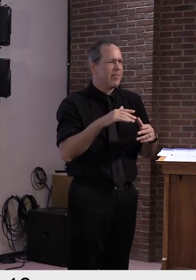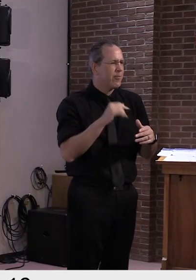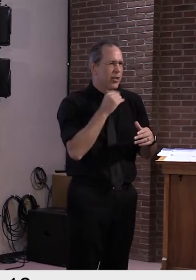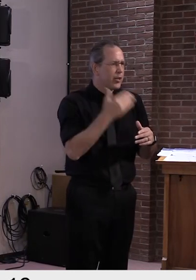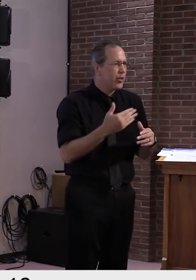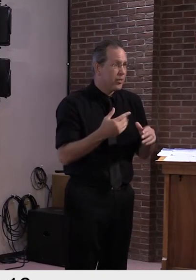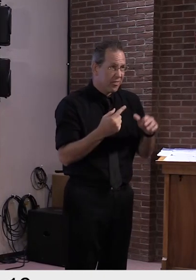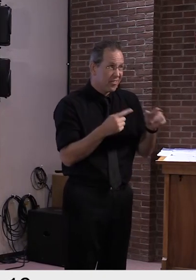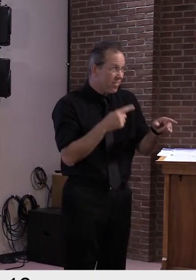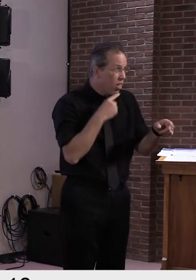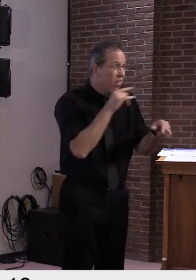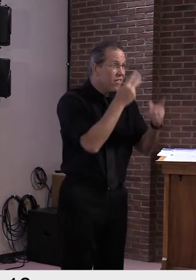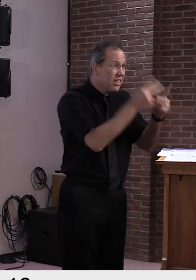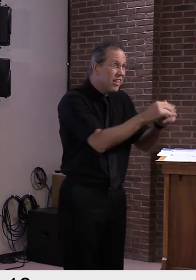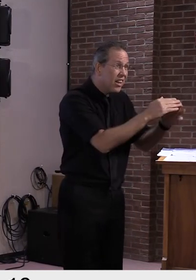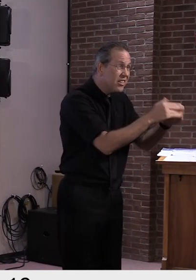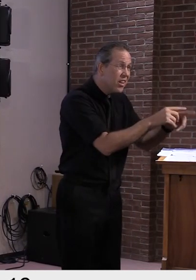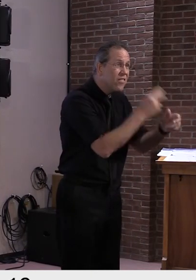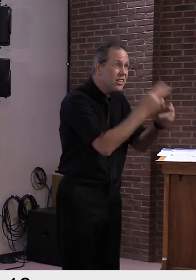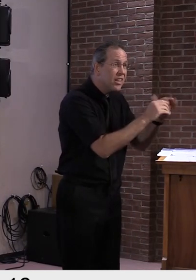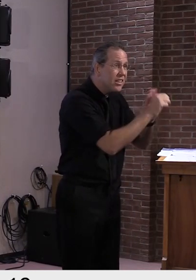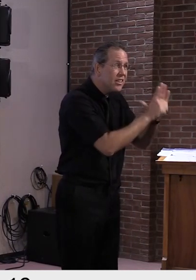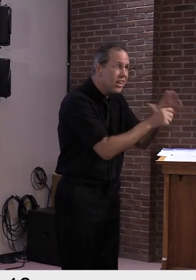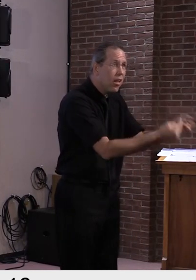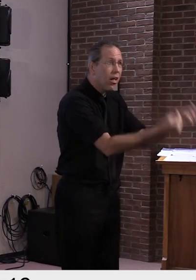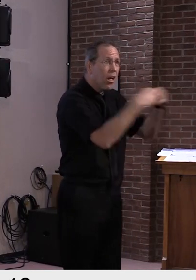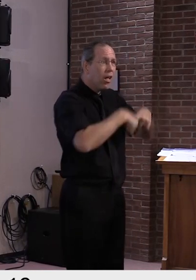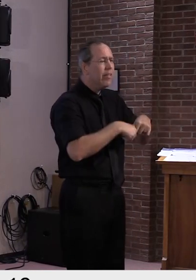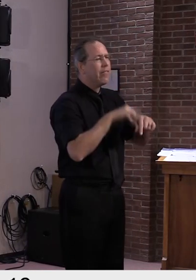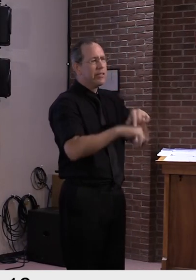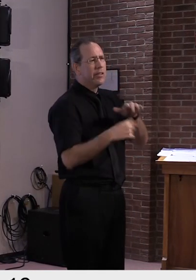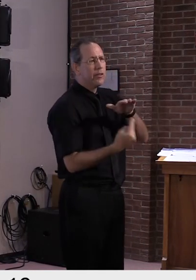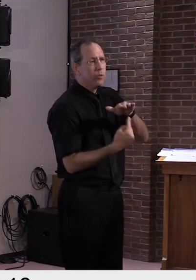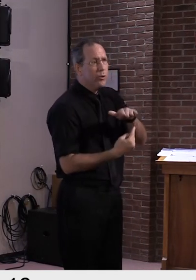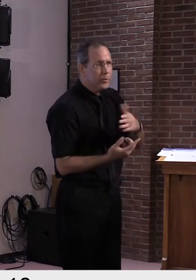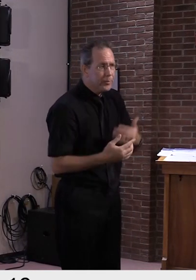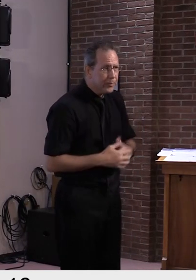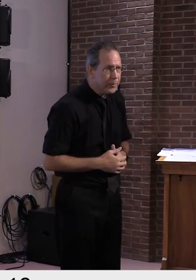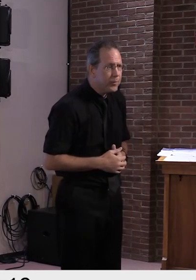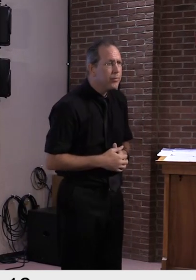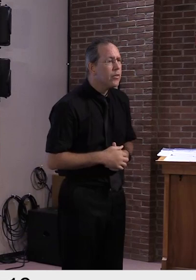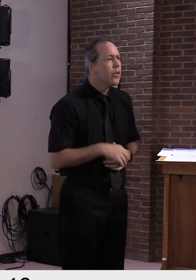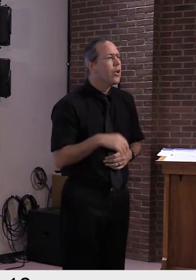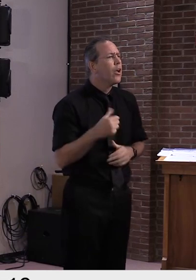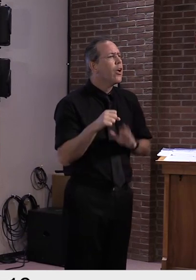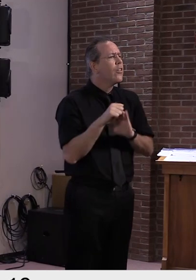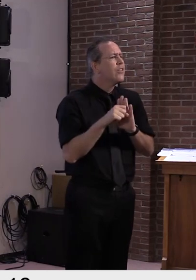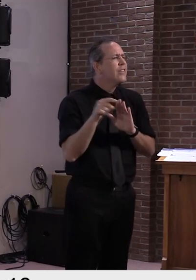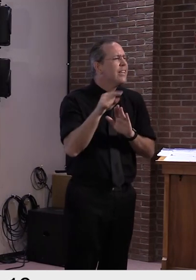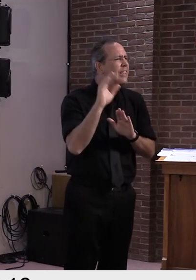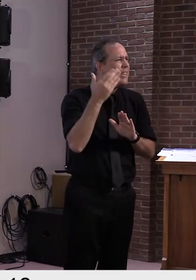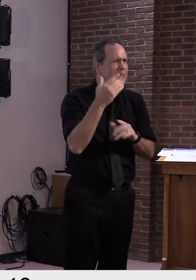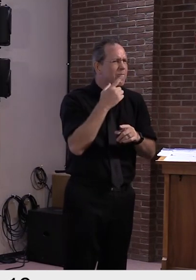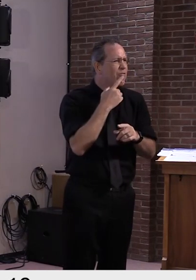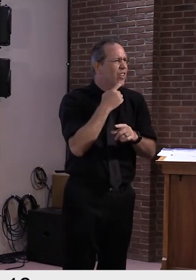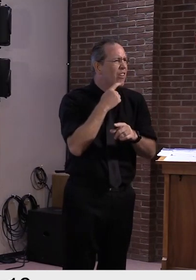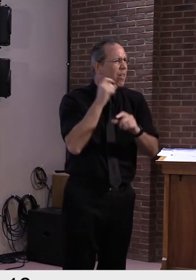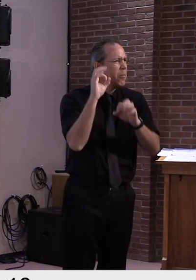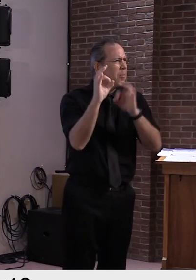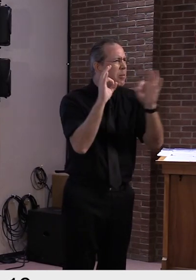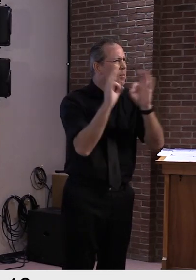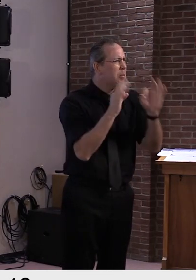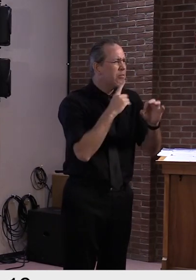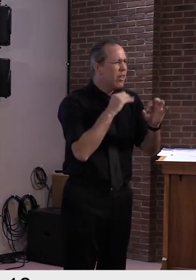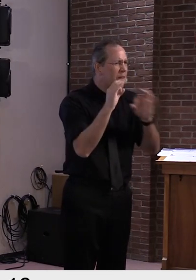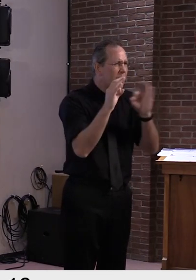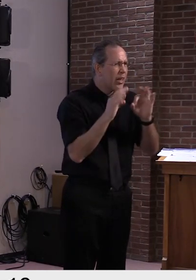and Ohio, New Jersey, and Virginia each having only one or two quarantine-free counties. So again, much of the gains have been